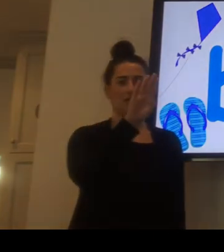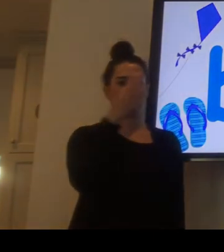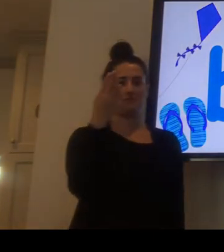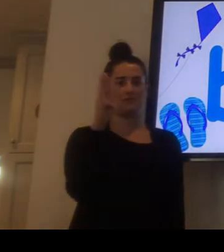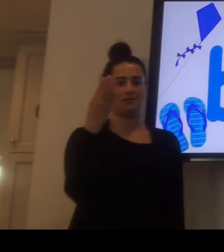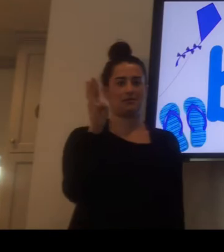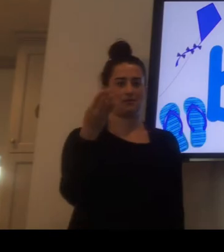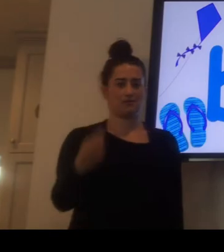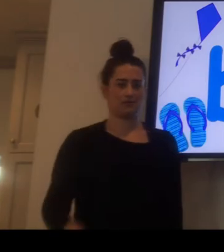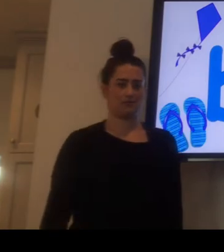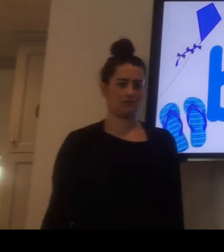Spell blue.